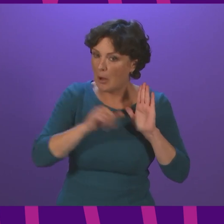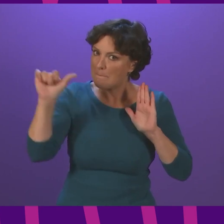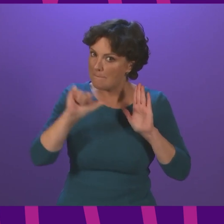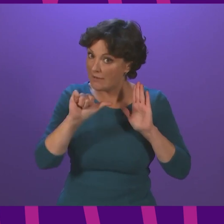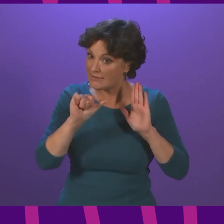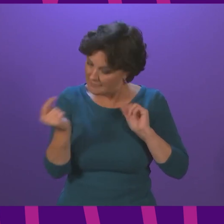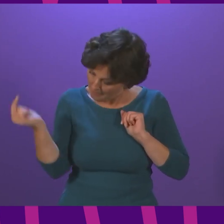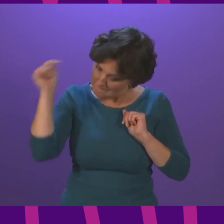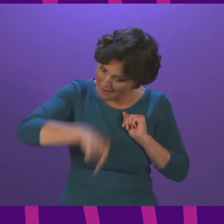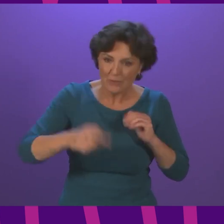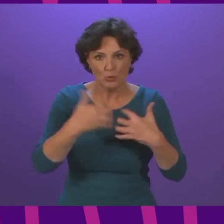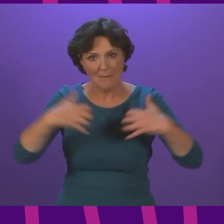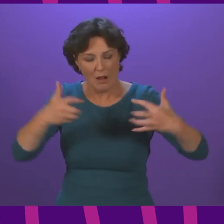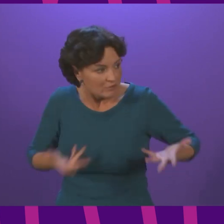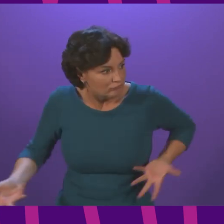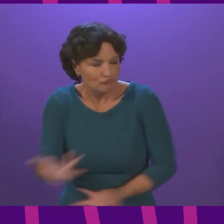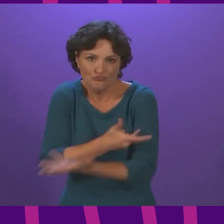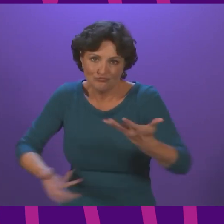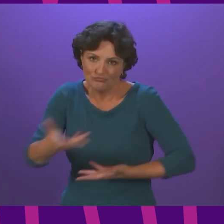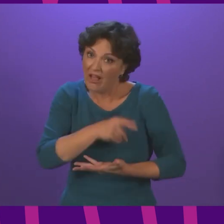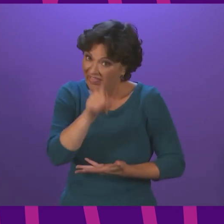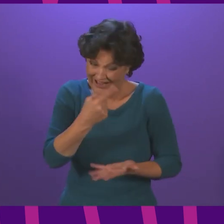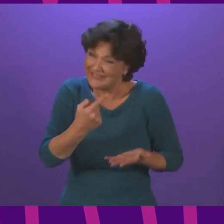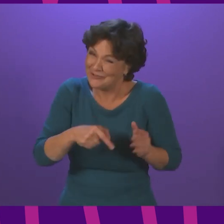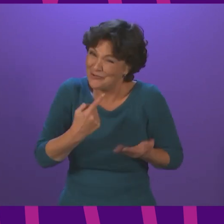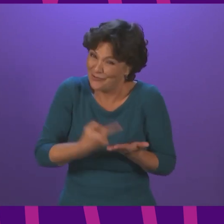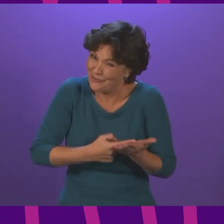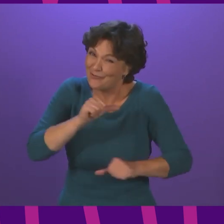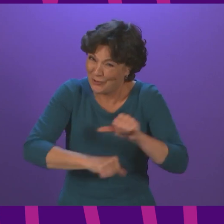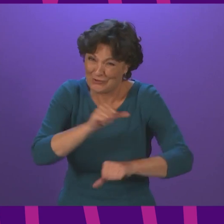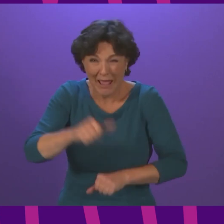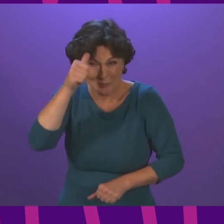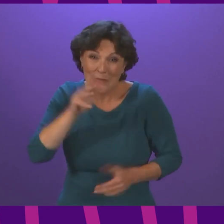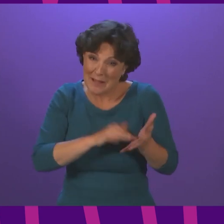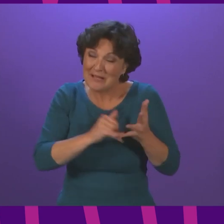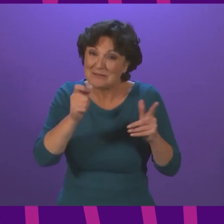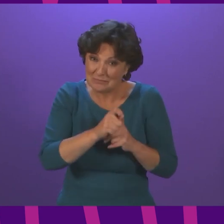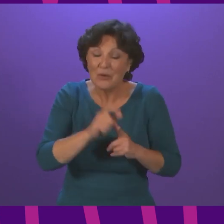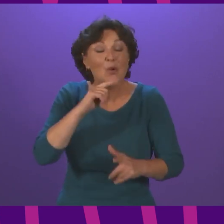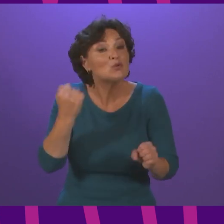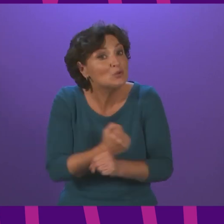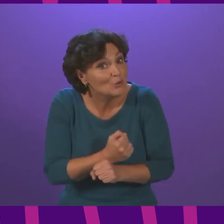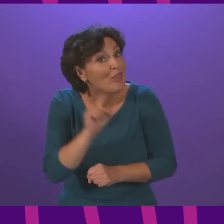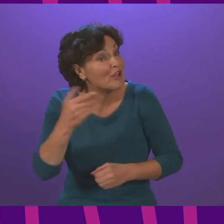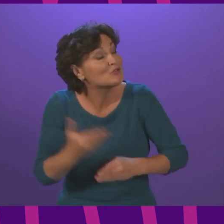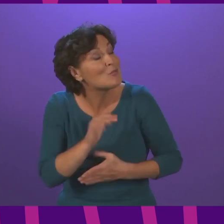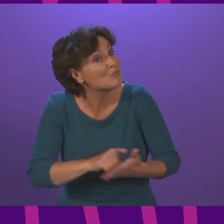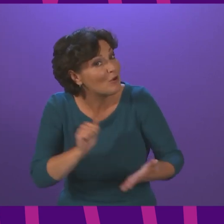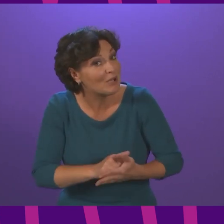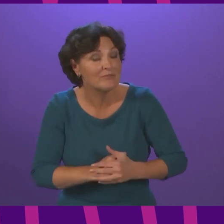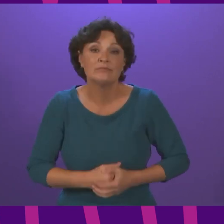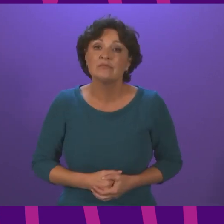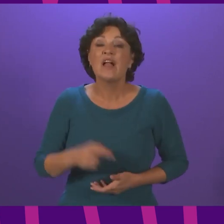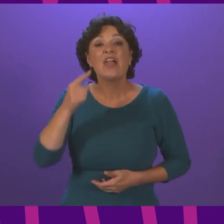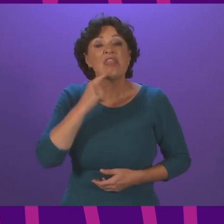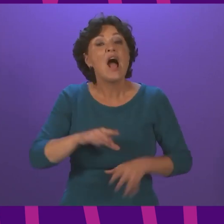decision of the whole parliament so that is what will happen and I am sure all MSPs of all parties will fully and properly do their jobs Thank you